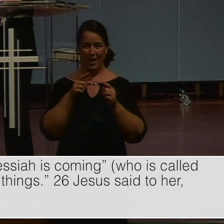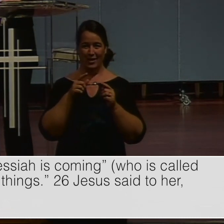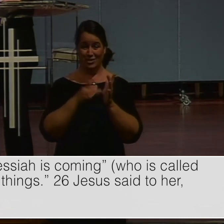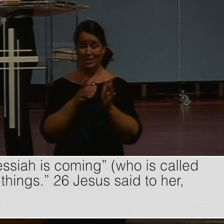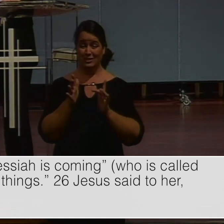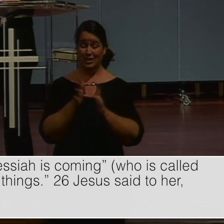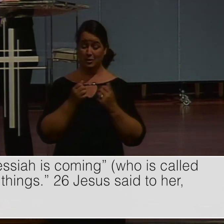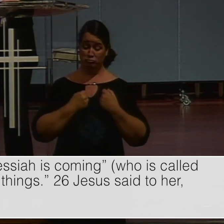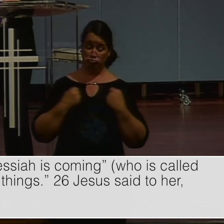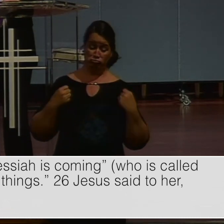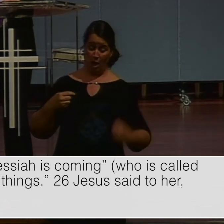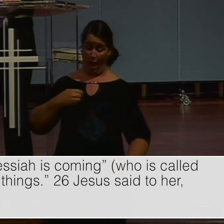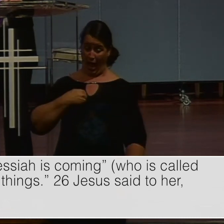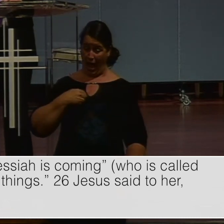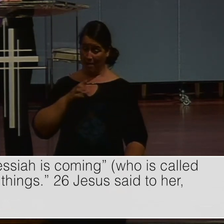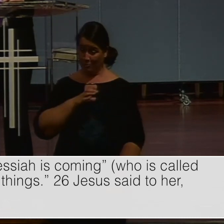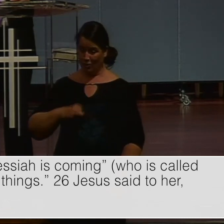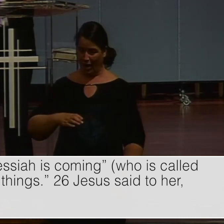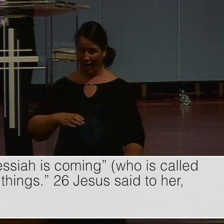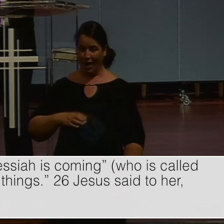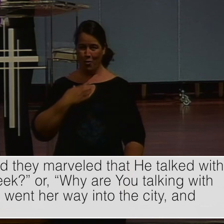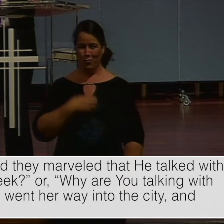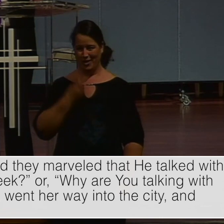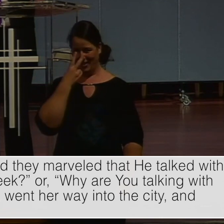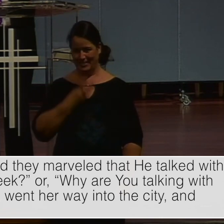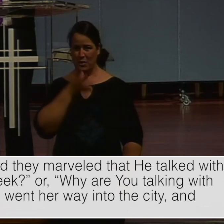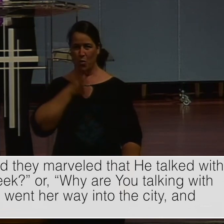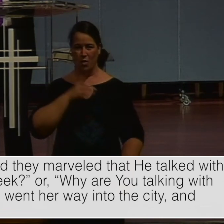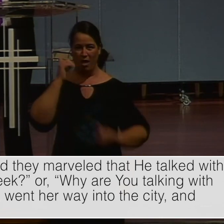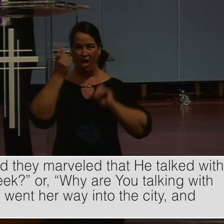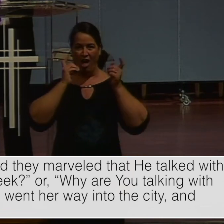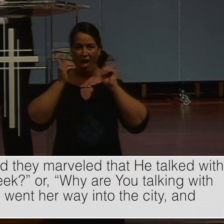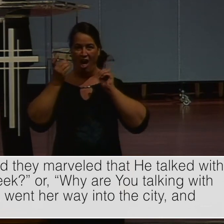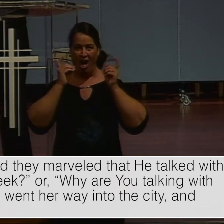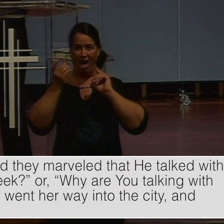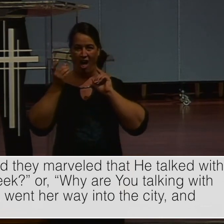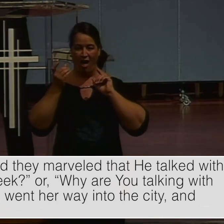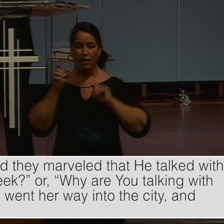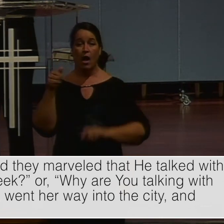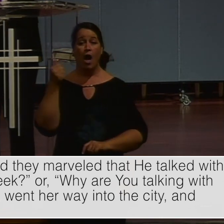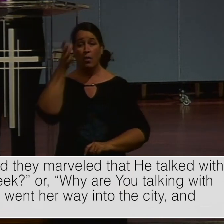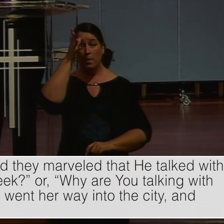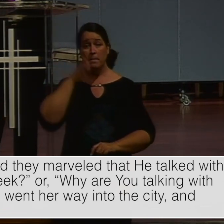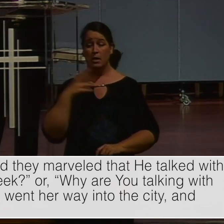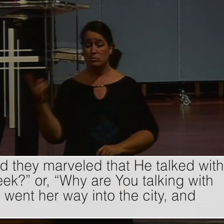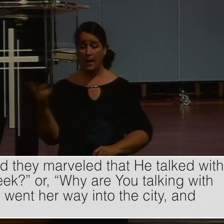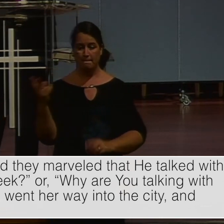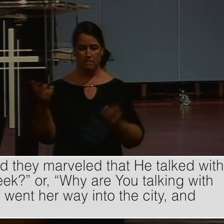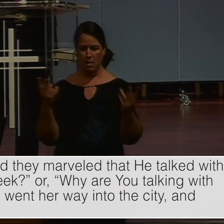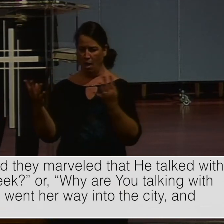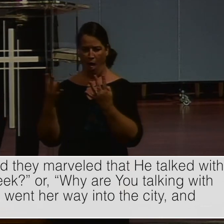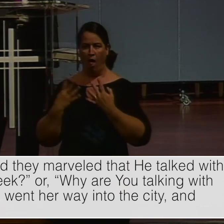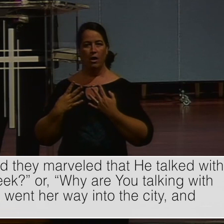Plainly. At this point. The disciples came. Into the scene. Verse 27. They marveled. That he talked with a woman. Remember. She had it right. You